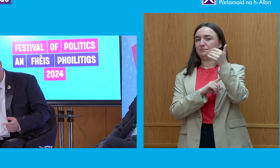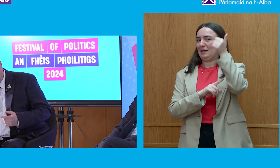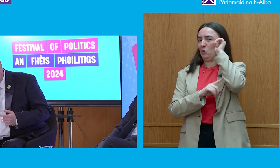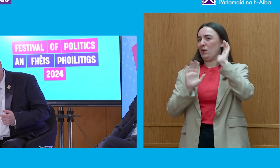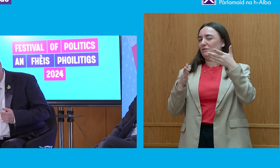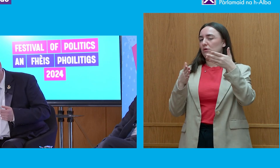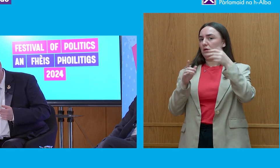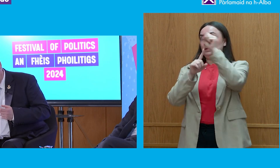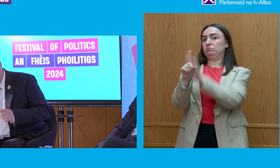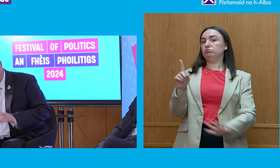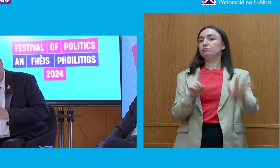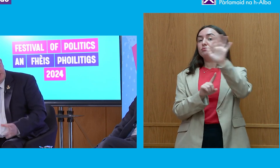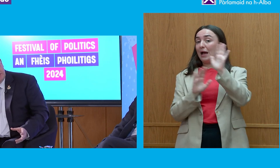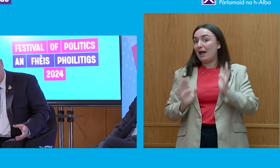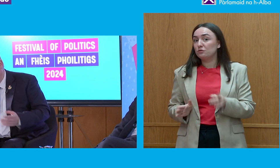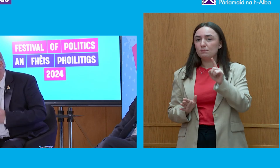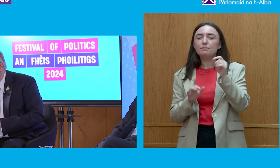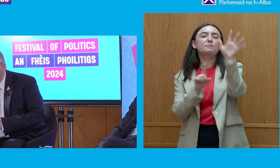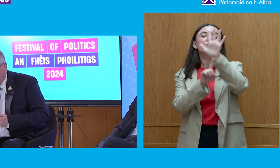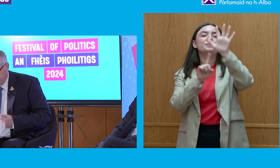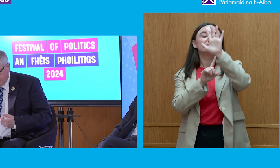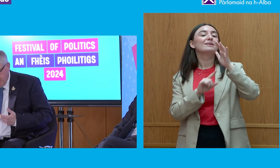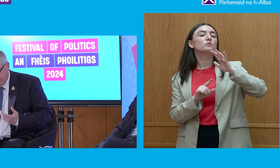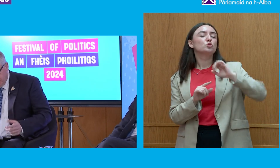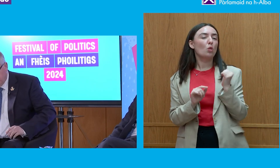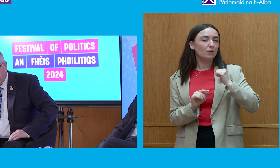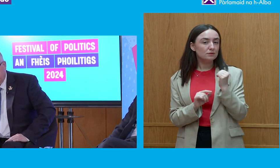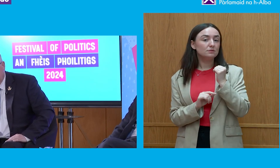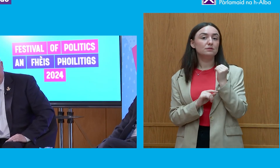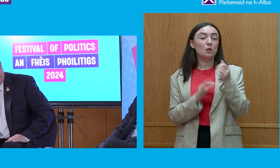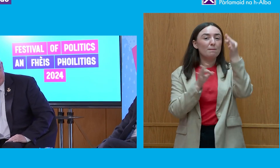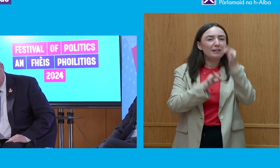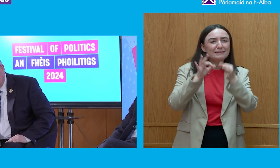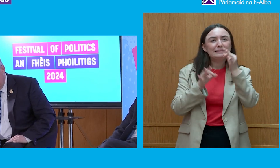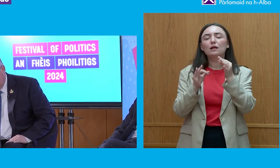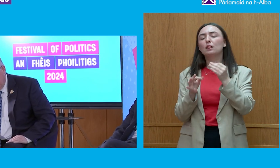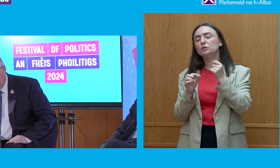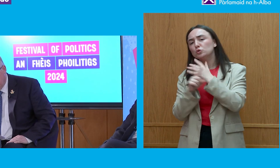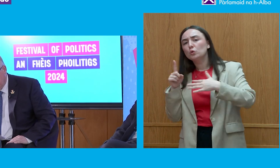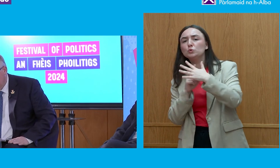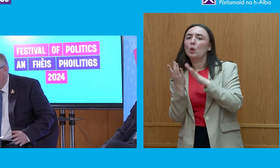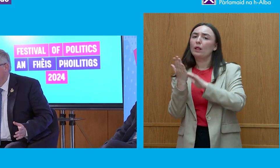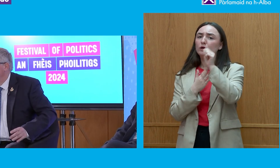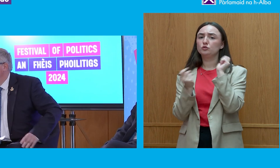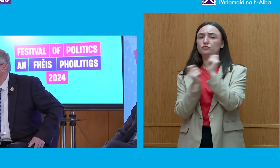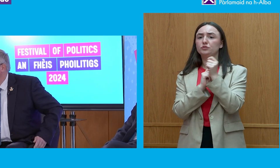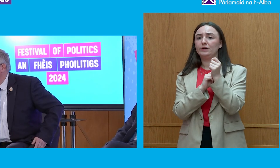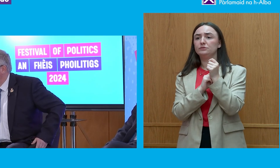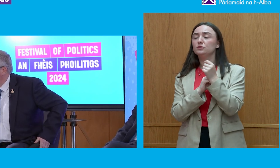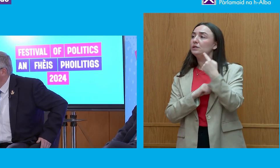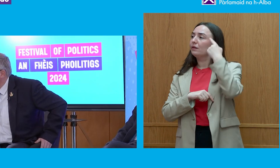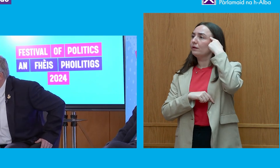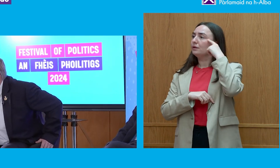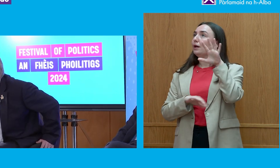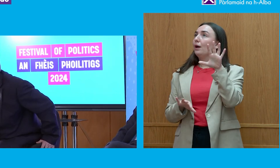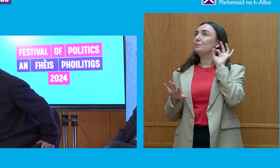than that. So, you know, what are the political, the social, the cultural changes that have taken place over, and I'm going to randomly